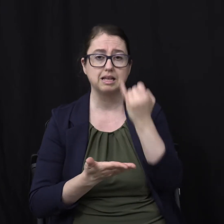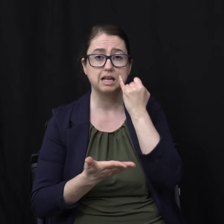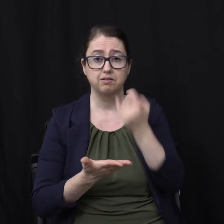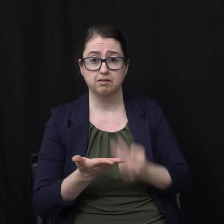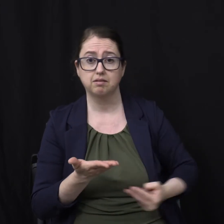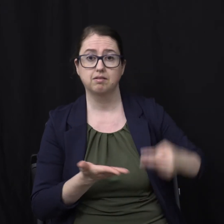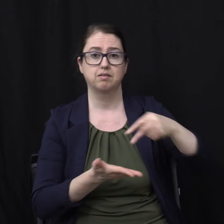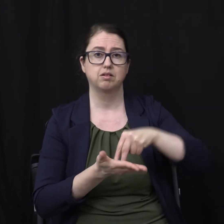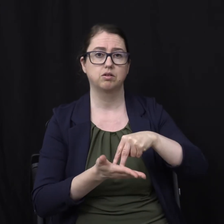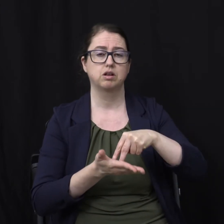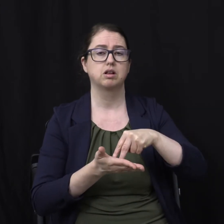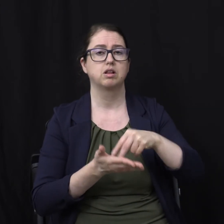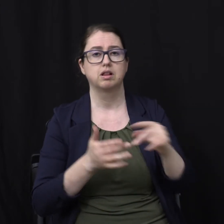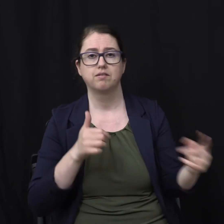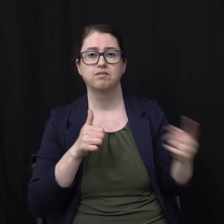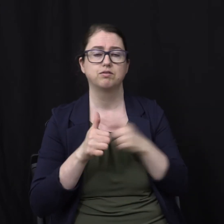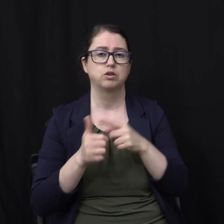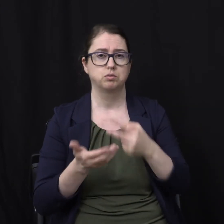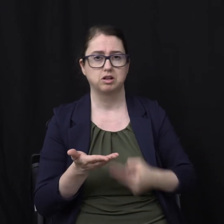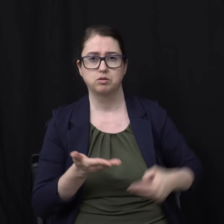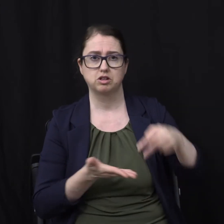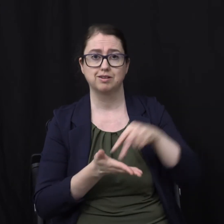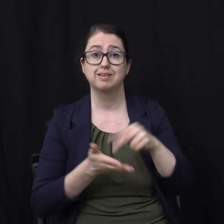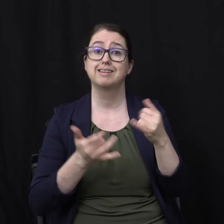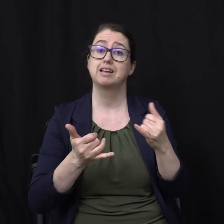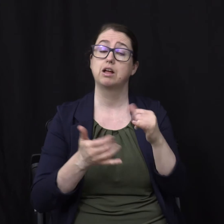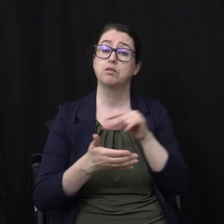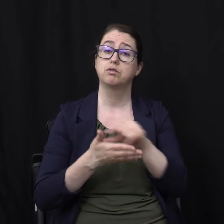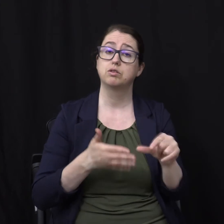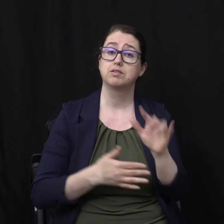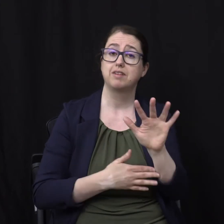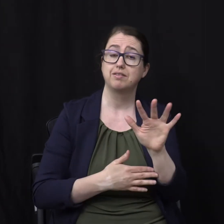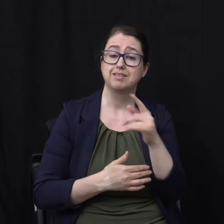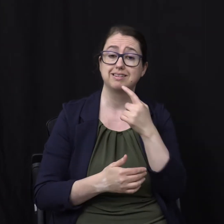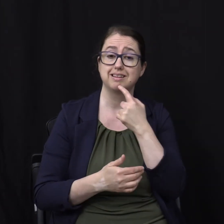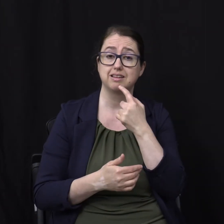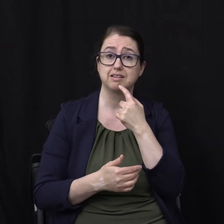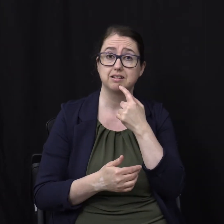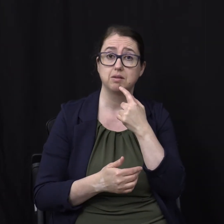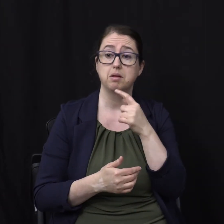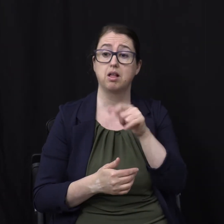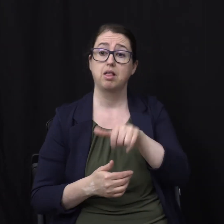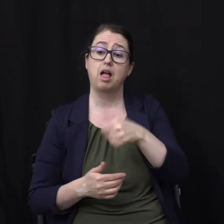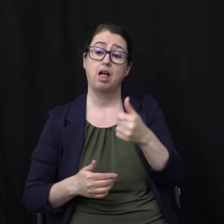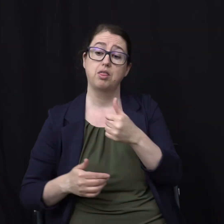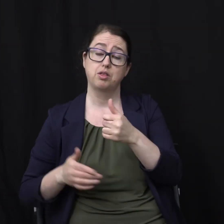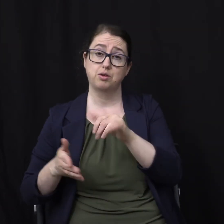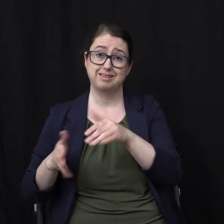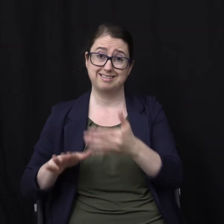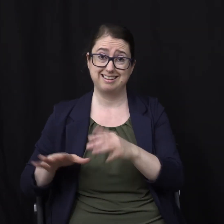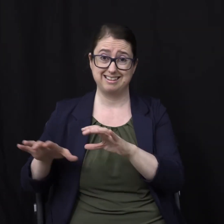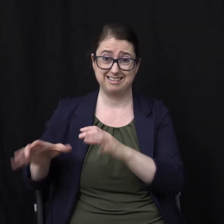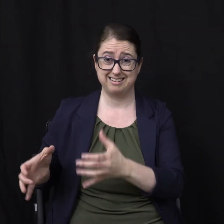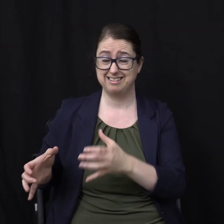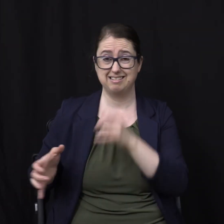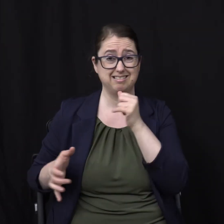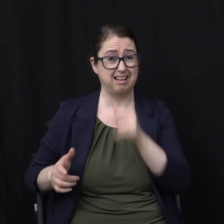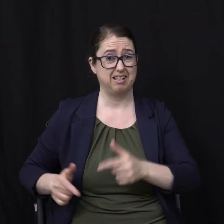raised In the first resurrection Now go to verse 5 But the rest of the dead Live not again Until the thousand